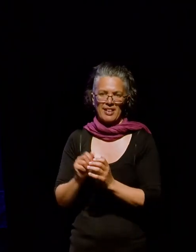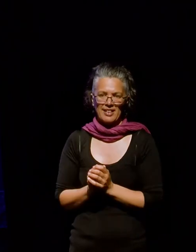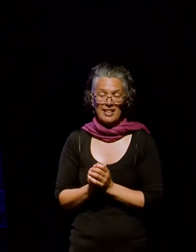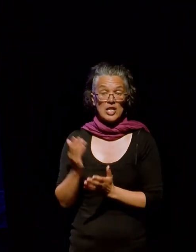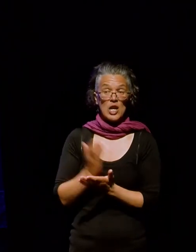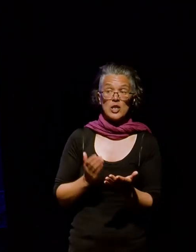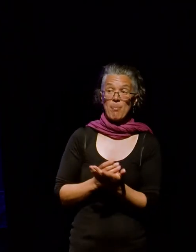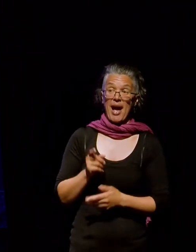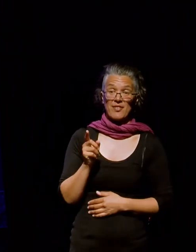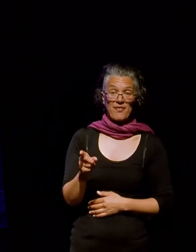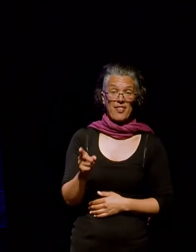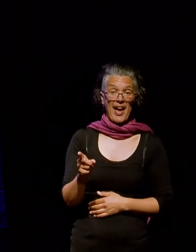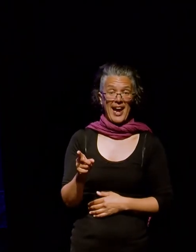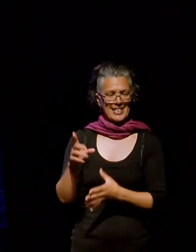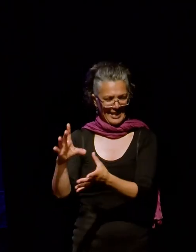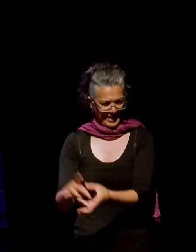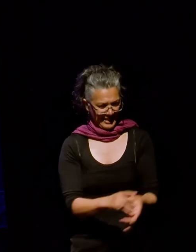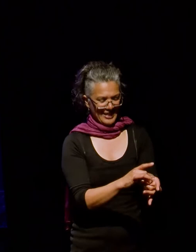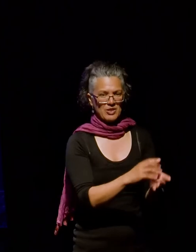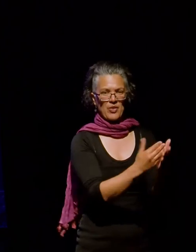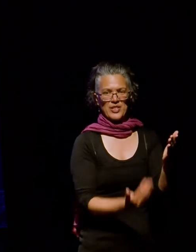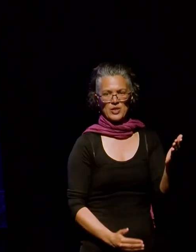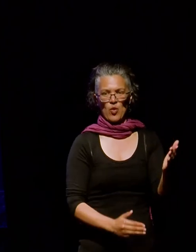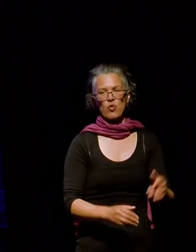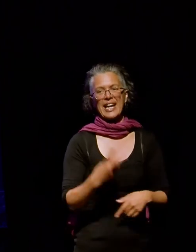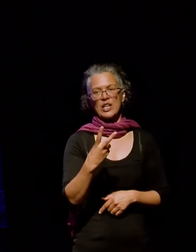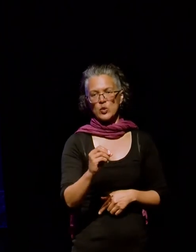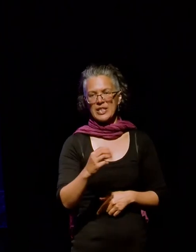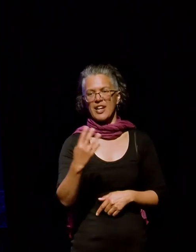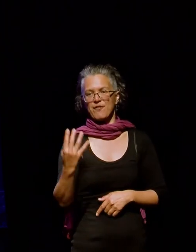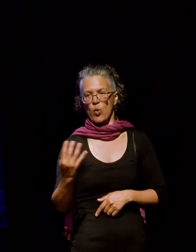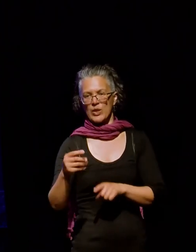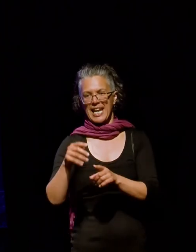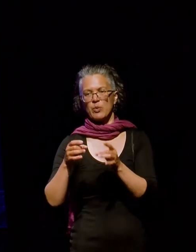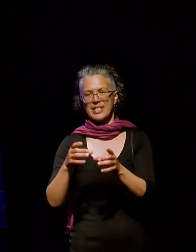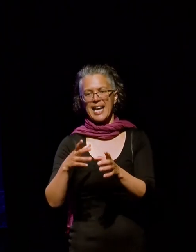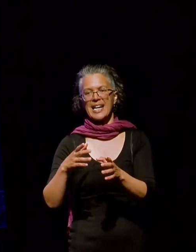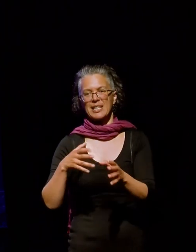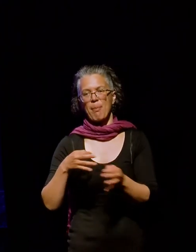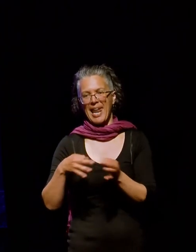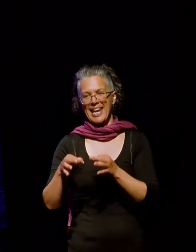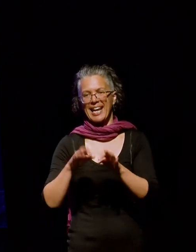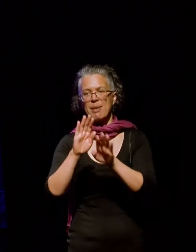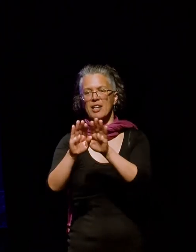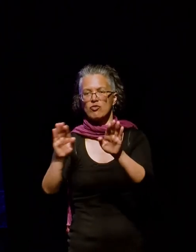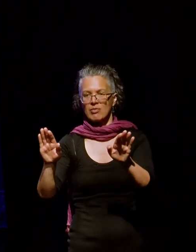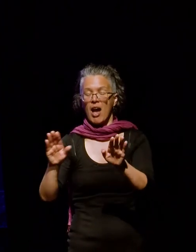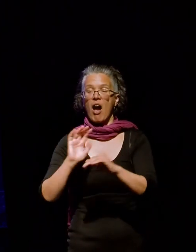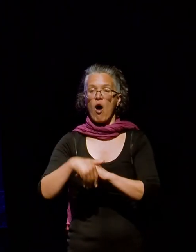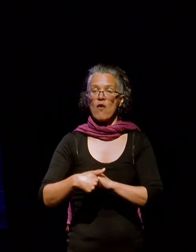that and part of that connection to a story that's not just about cricket, in 2014, we started planning an exhibition around cricketers in World War One.